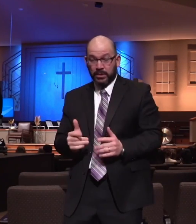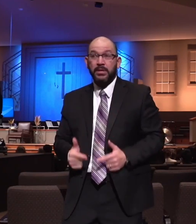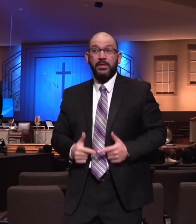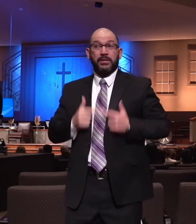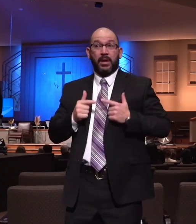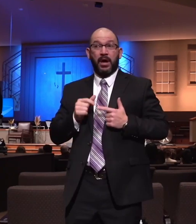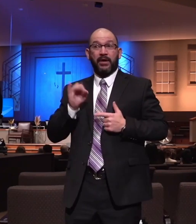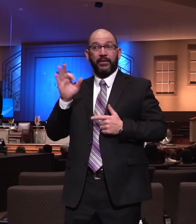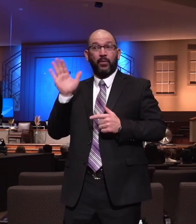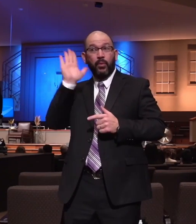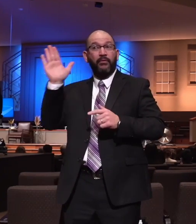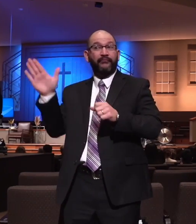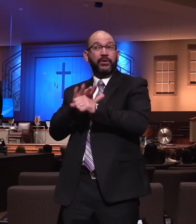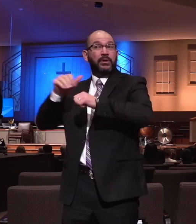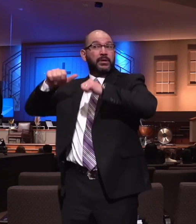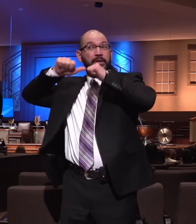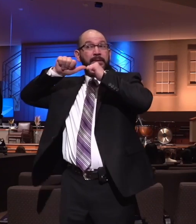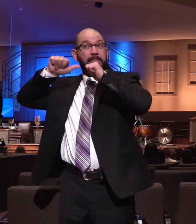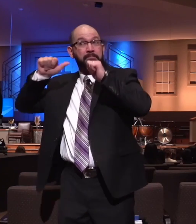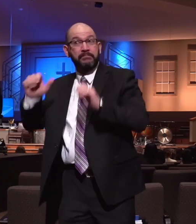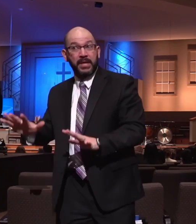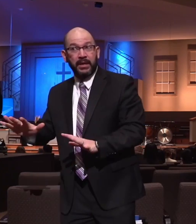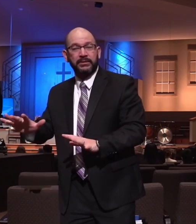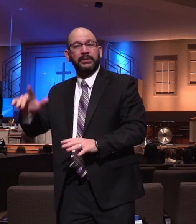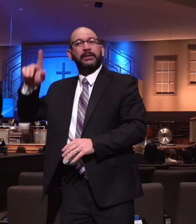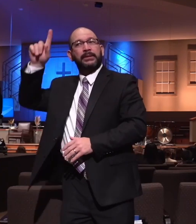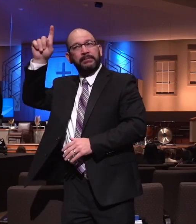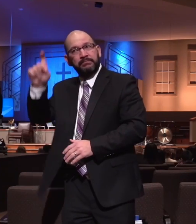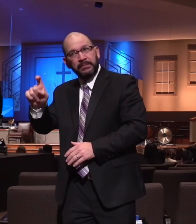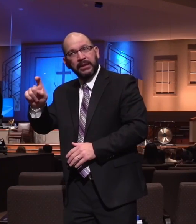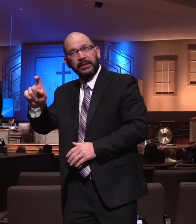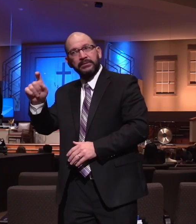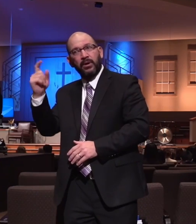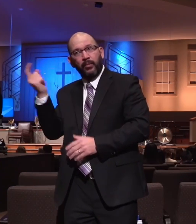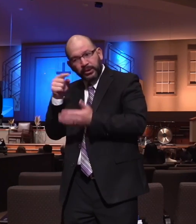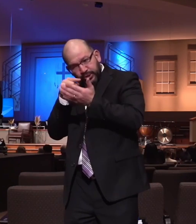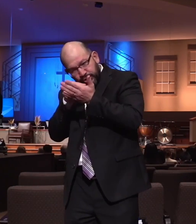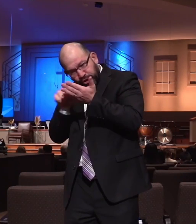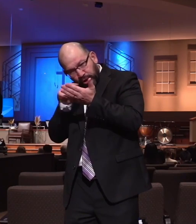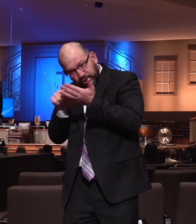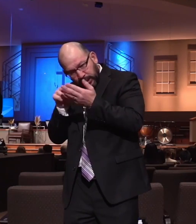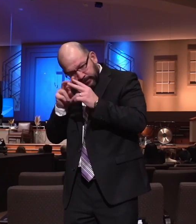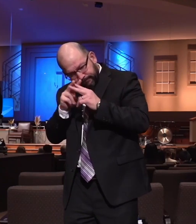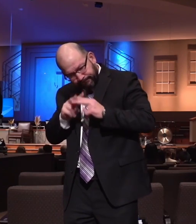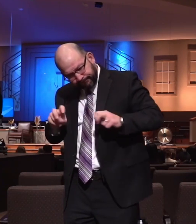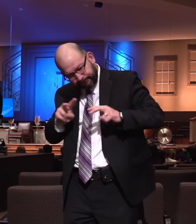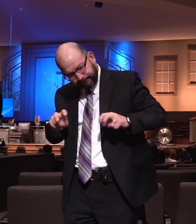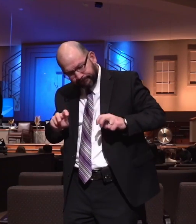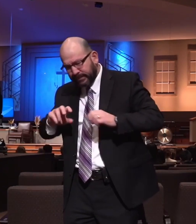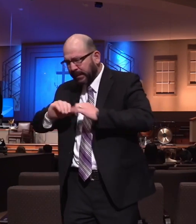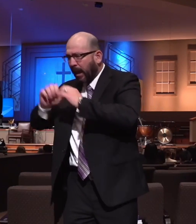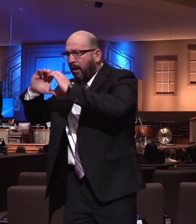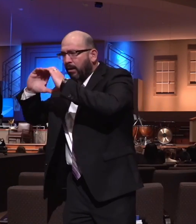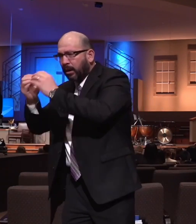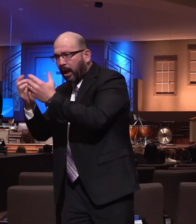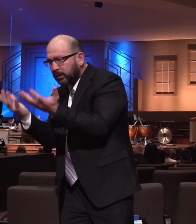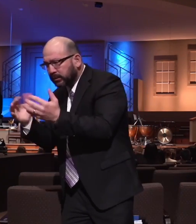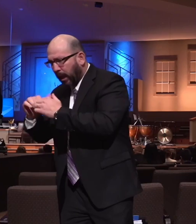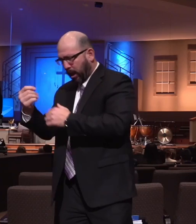be blessed, if we will advance, we must be constantly assessing how our class is doing, how we are doing. As a pastor,